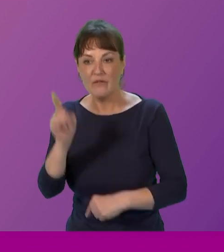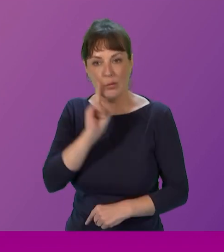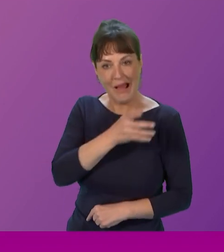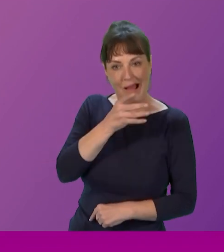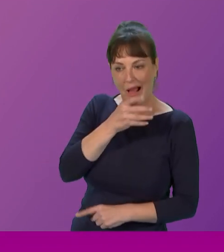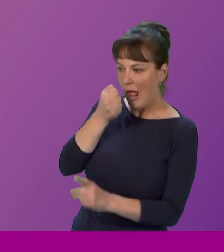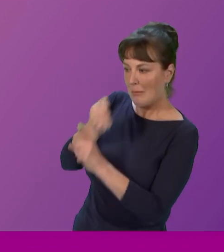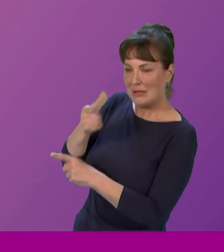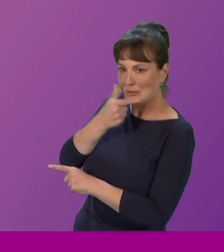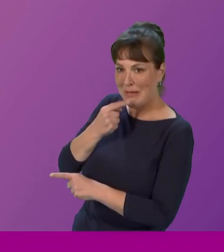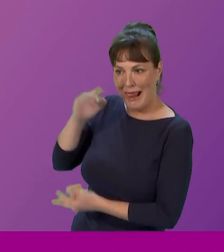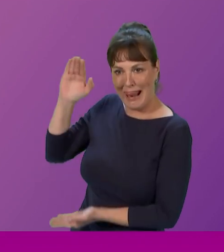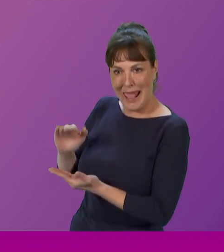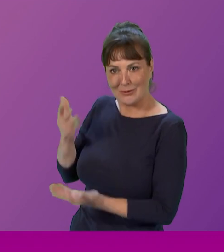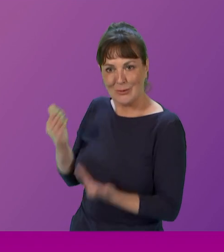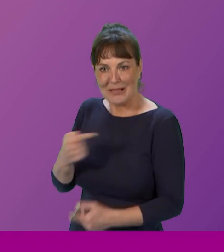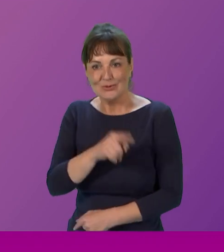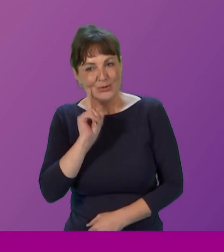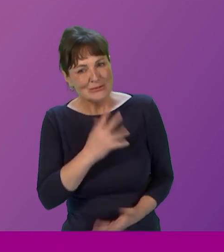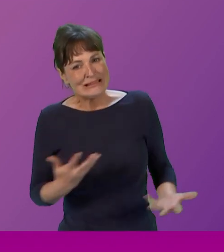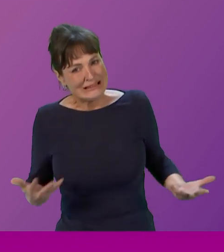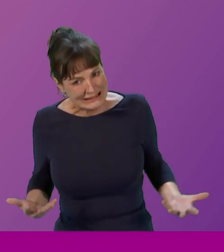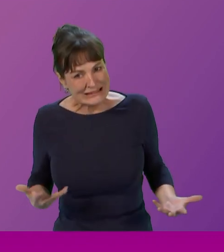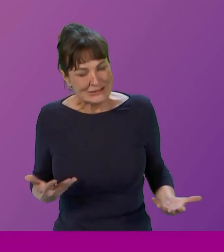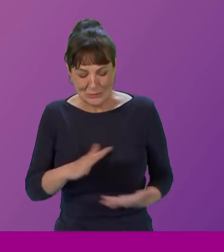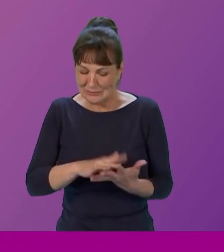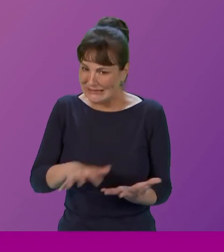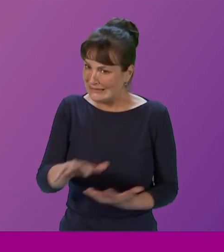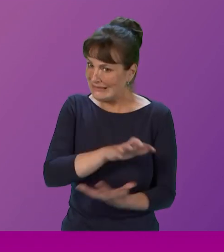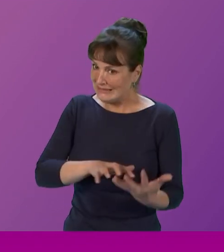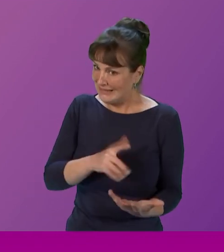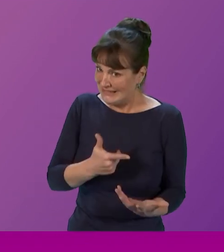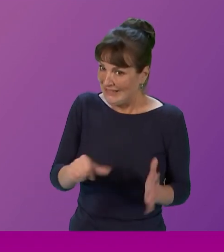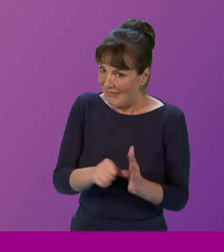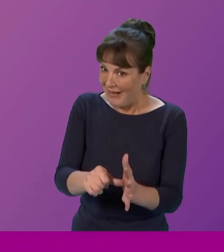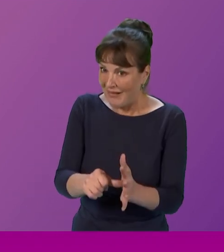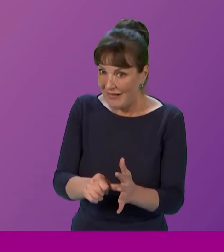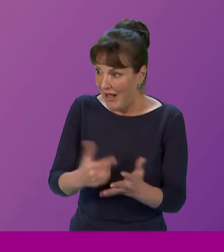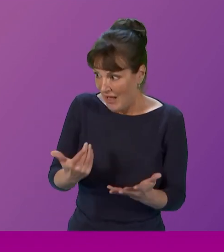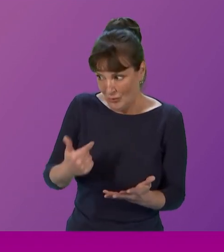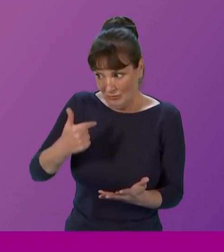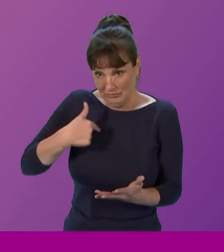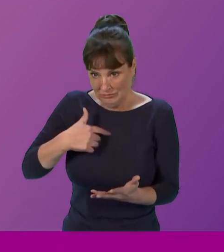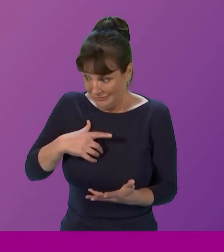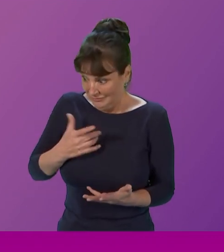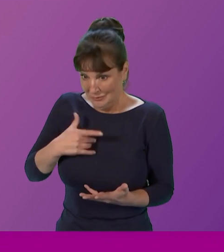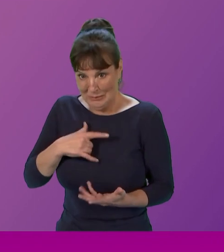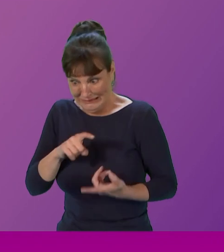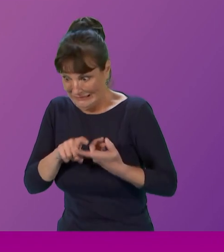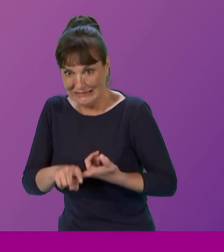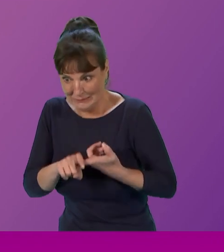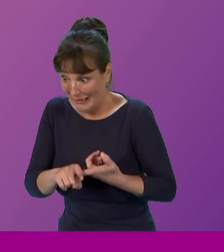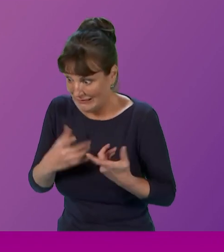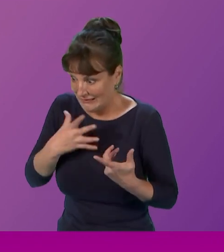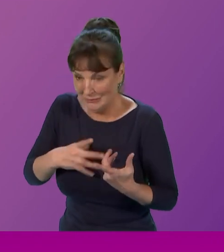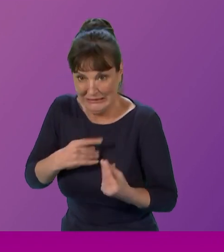all of that is. And when people are dependent on people who have issues, they need support. And, you know, Al-Anon does a great job